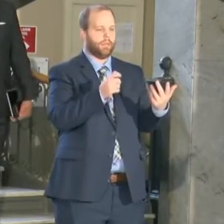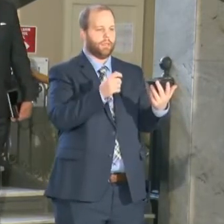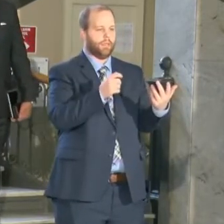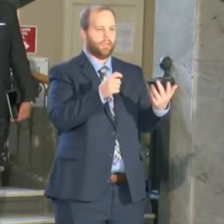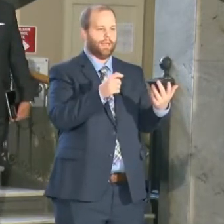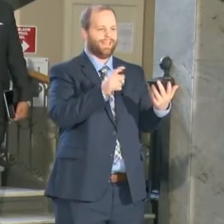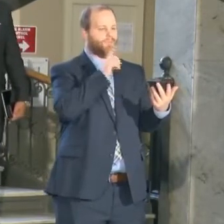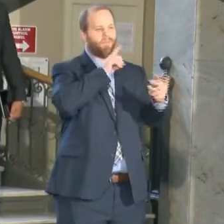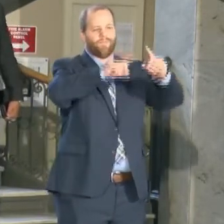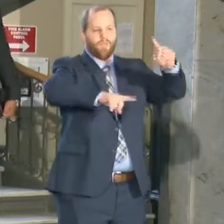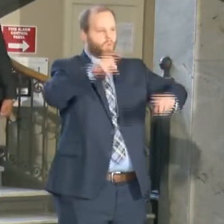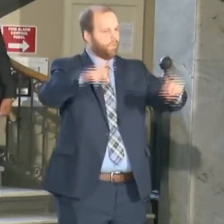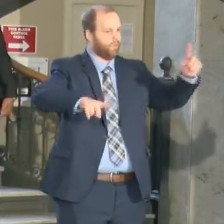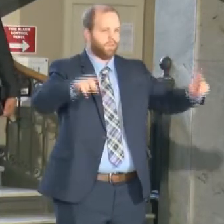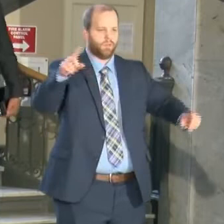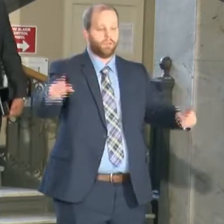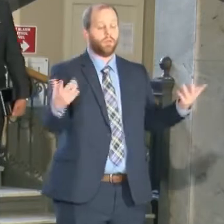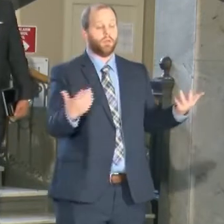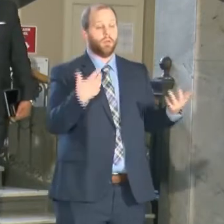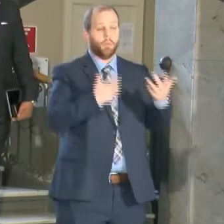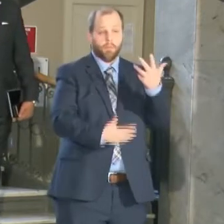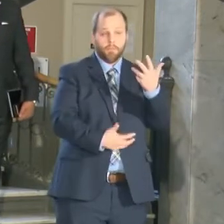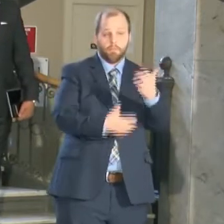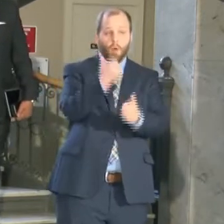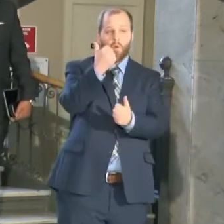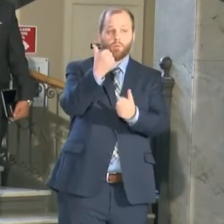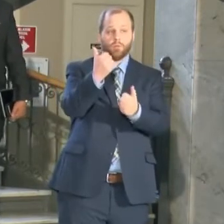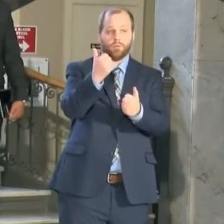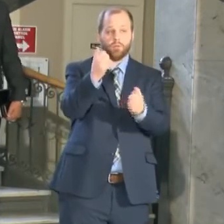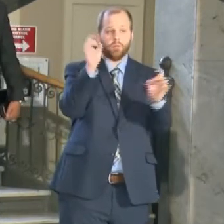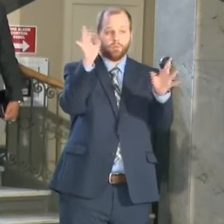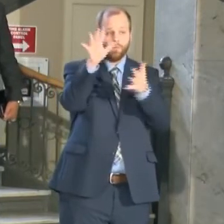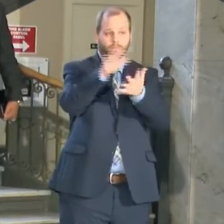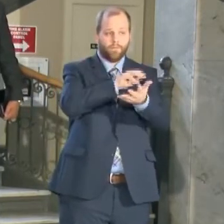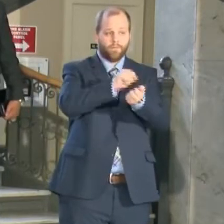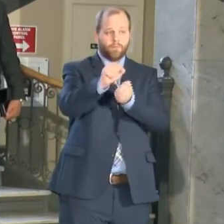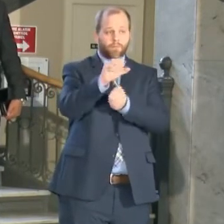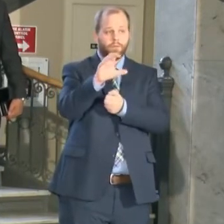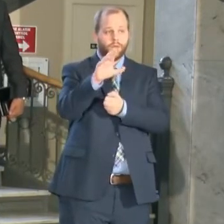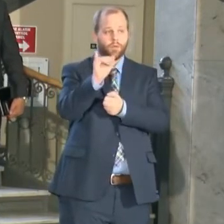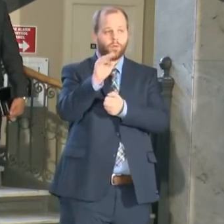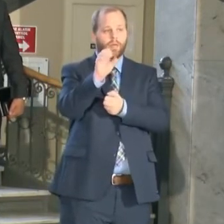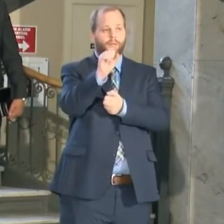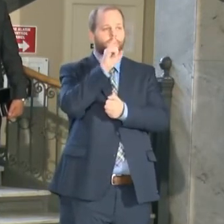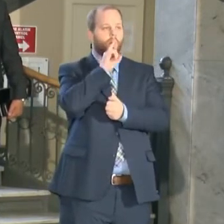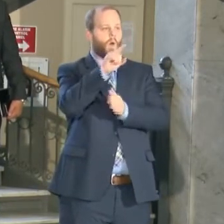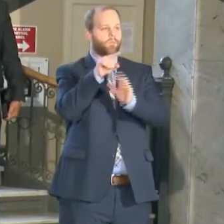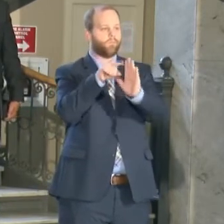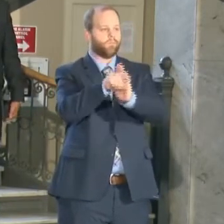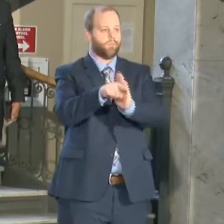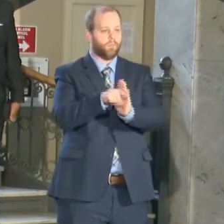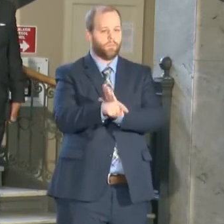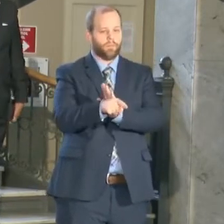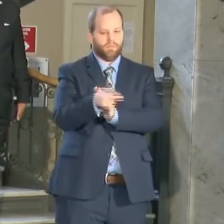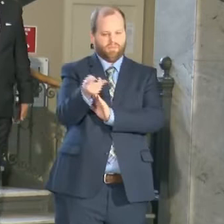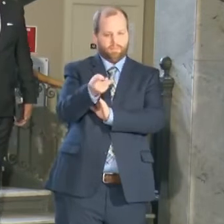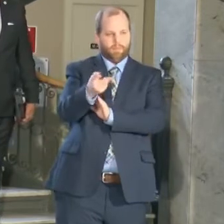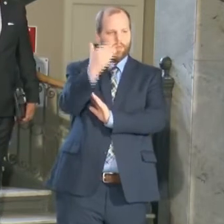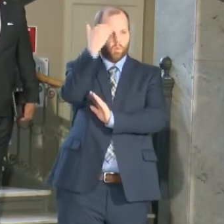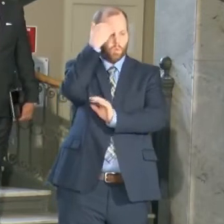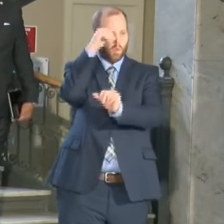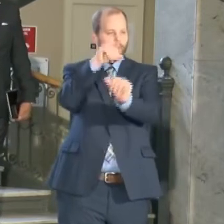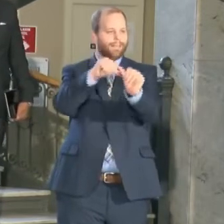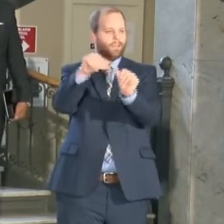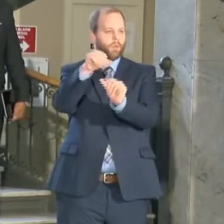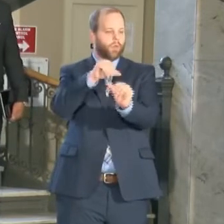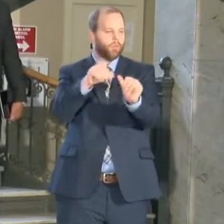and I'll say this again, the majority of our violent crimes that we've seen this year are homicides have been known acquaintances. We continue to see that and it